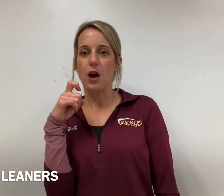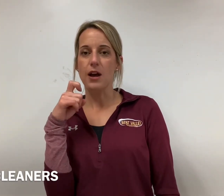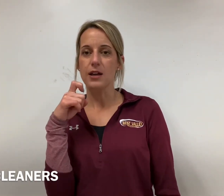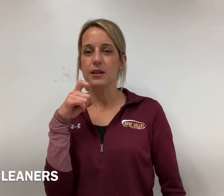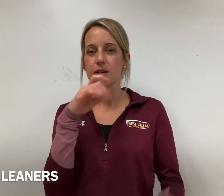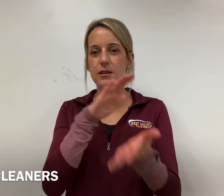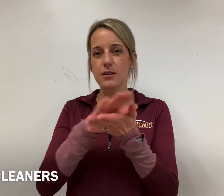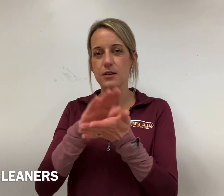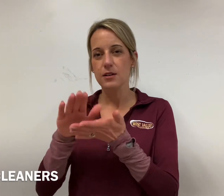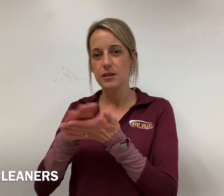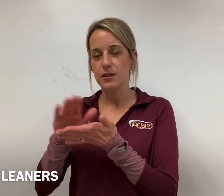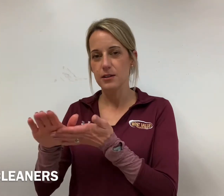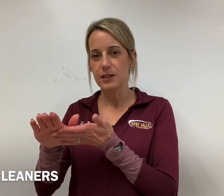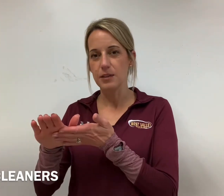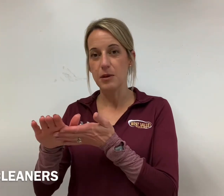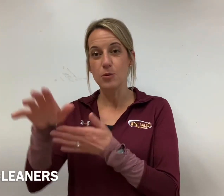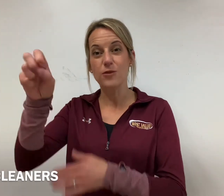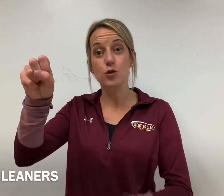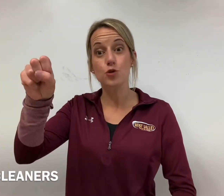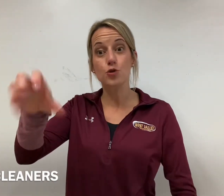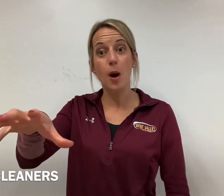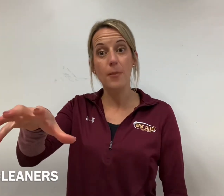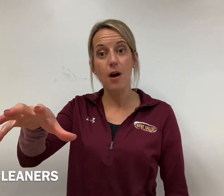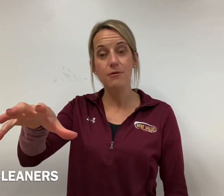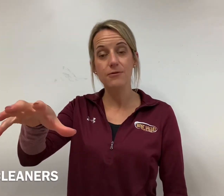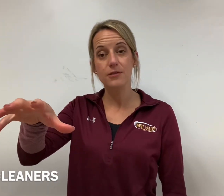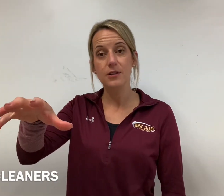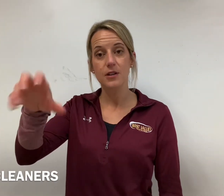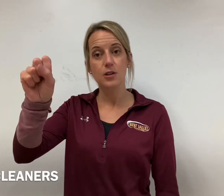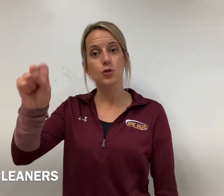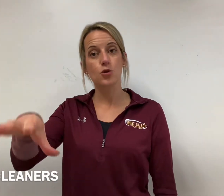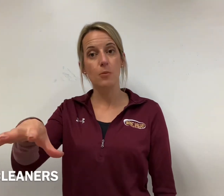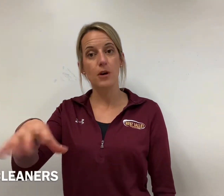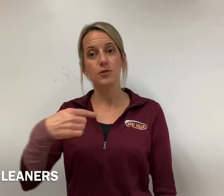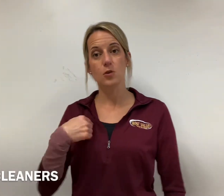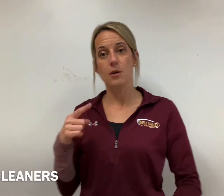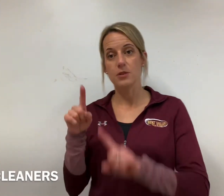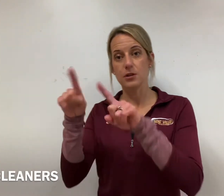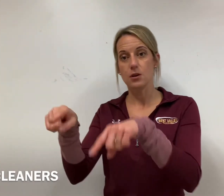clean maybe you have to drop off drop off drop I'm going to go